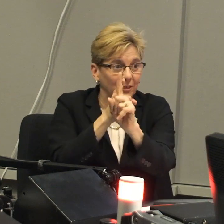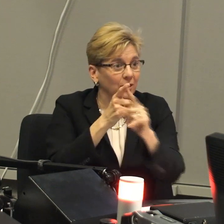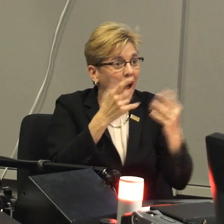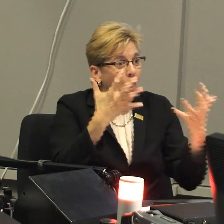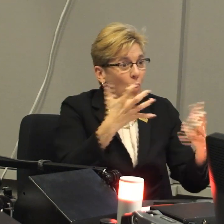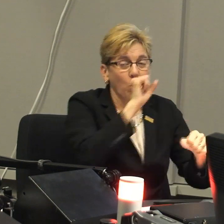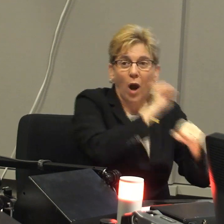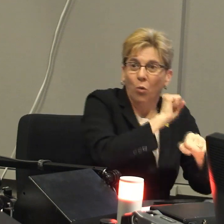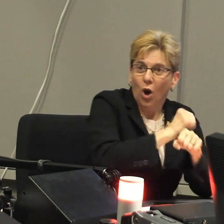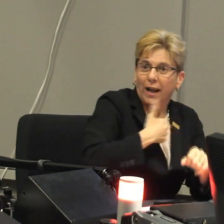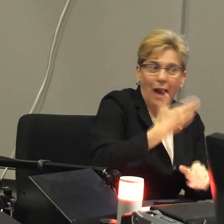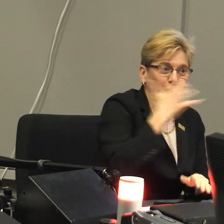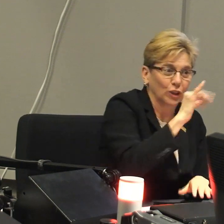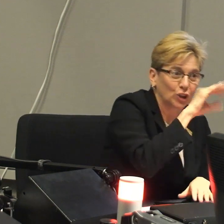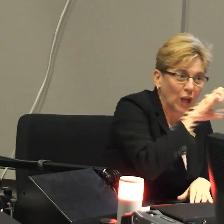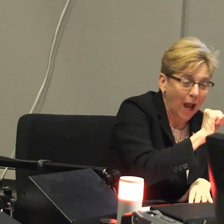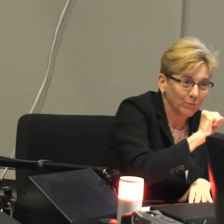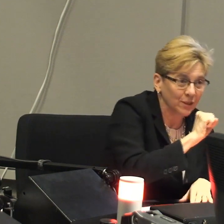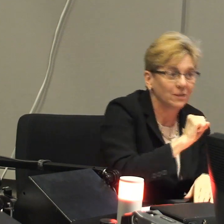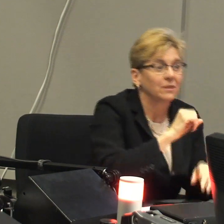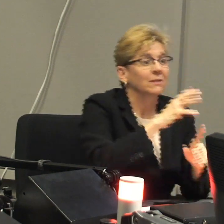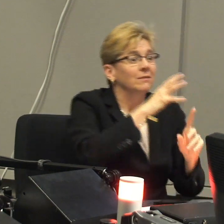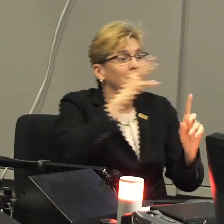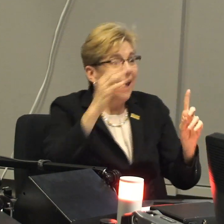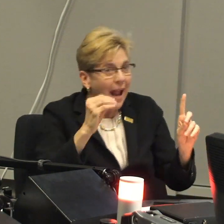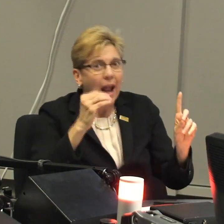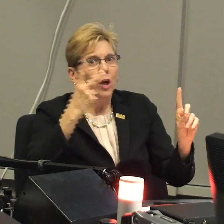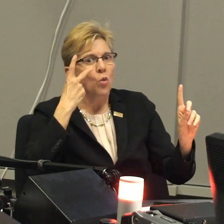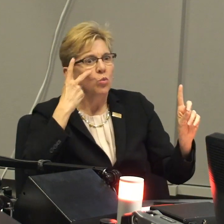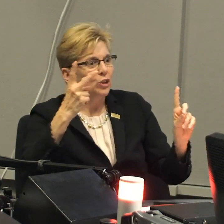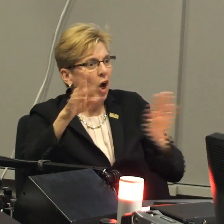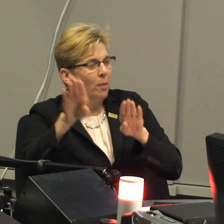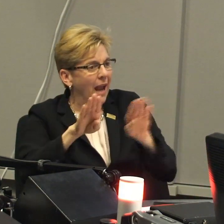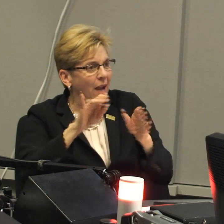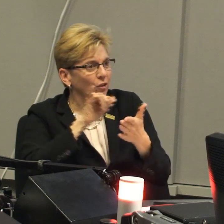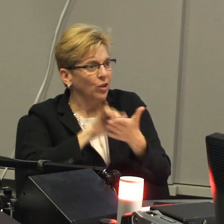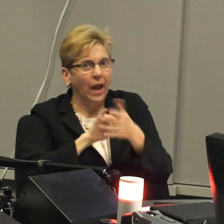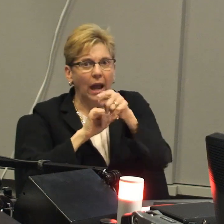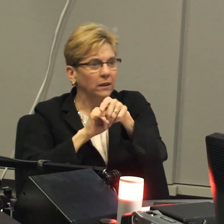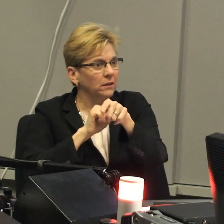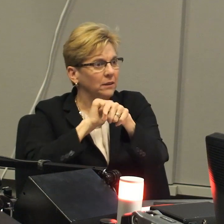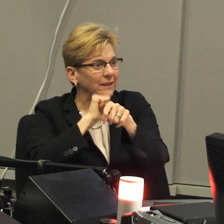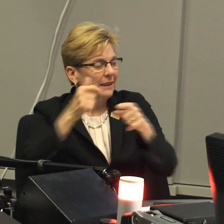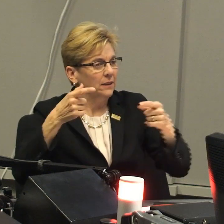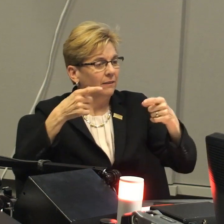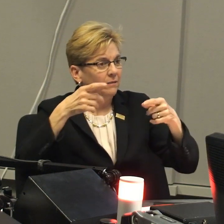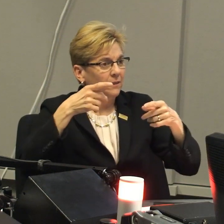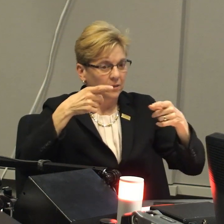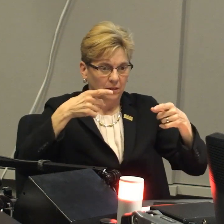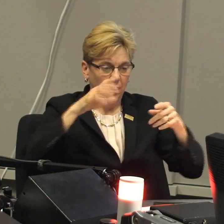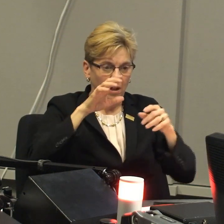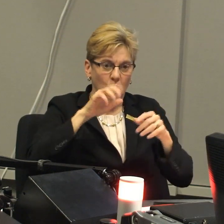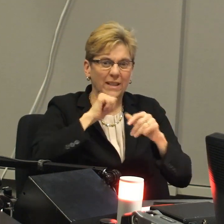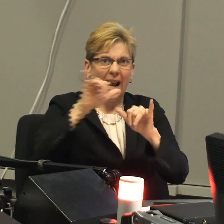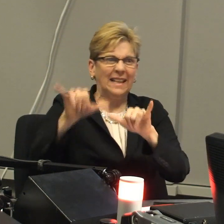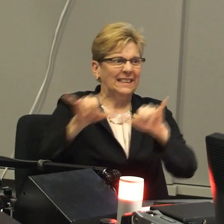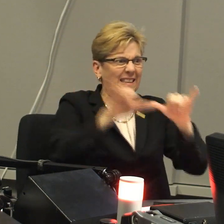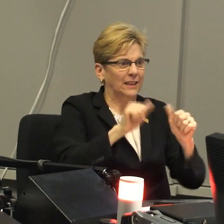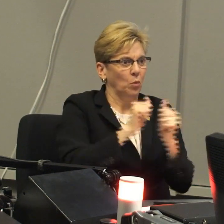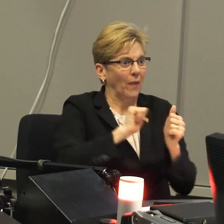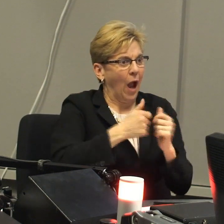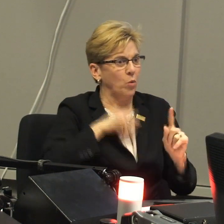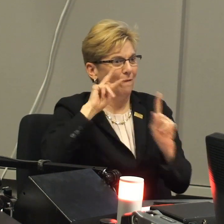conflict in terms of objectives here. We want to work. We want to have good jobs. And at the same time, we saw behaviors that didn't seem,